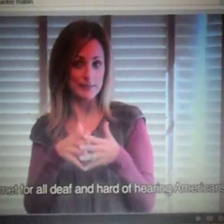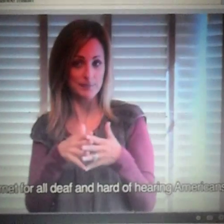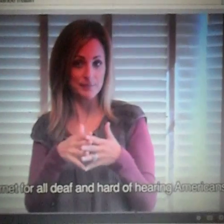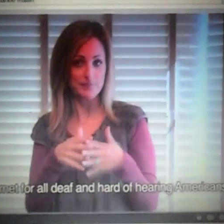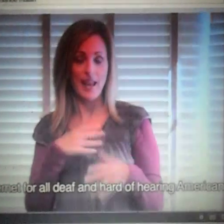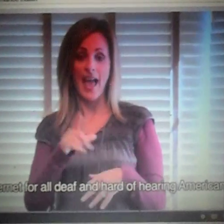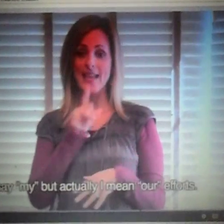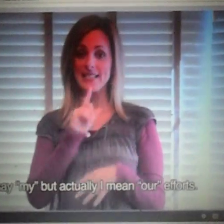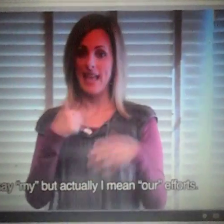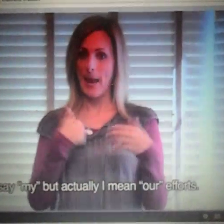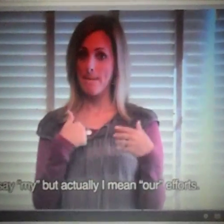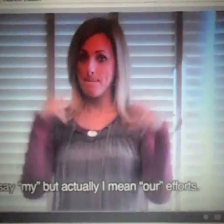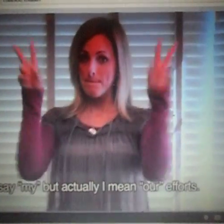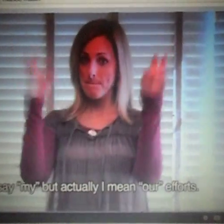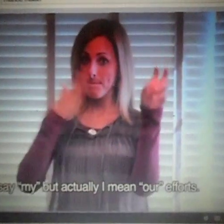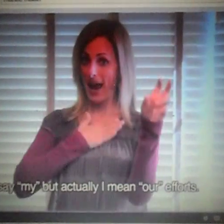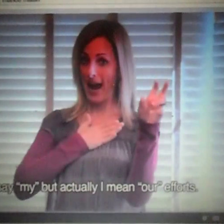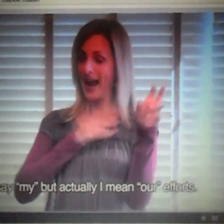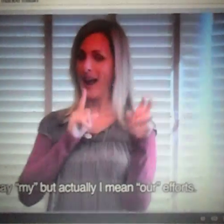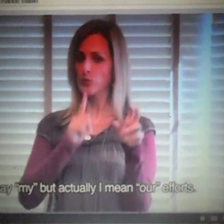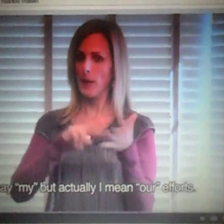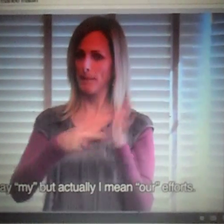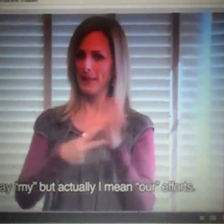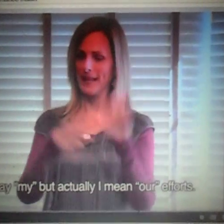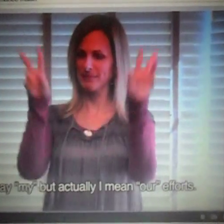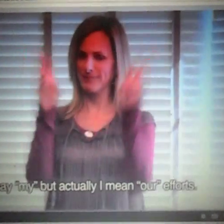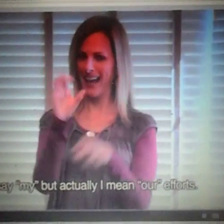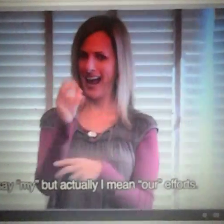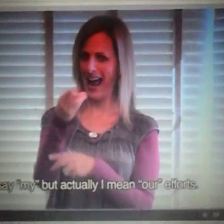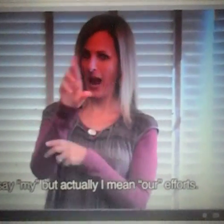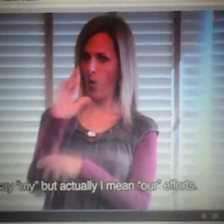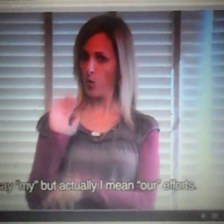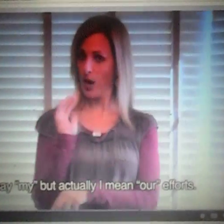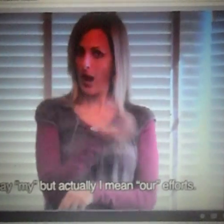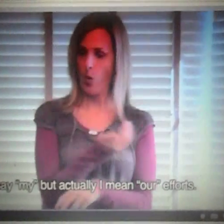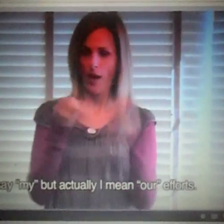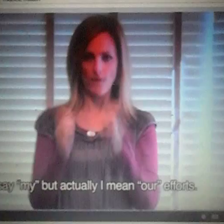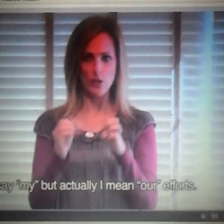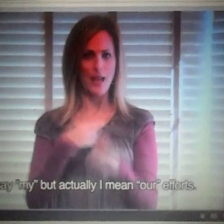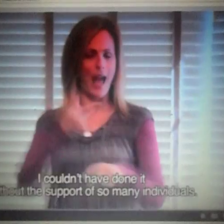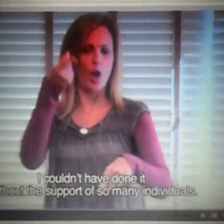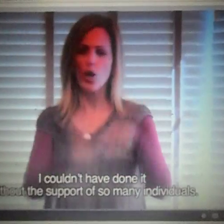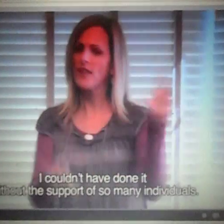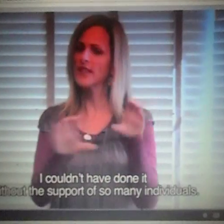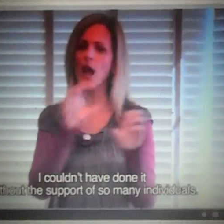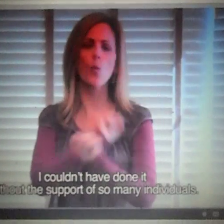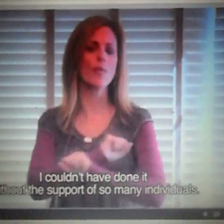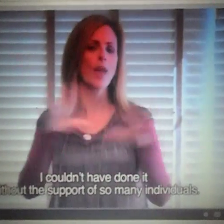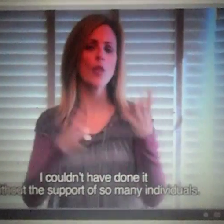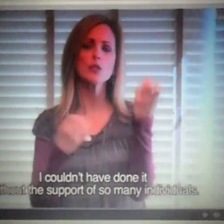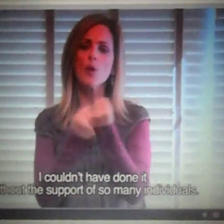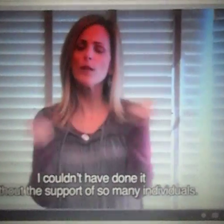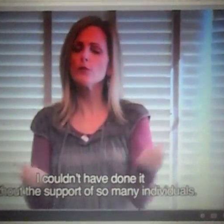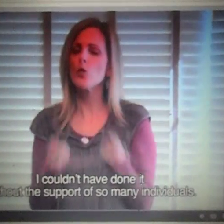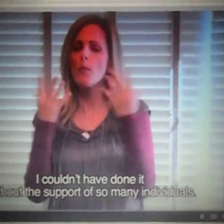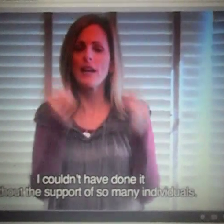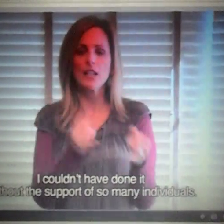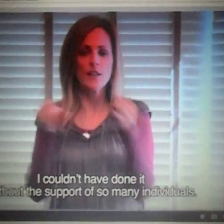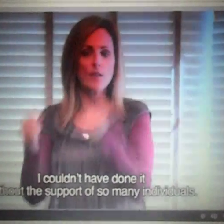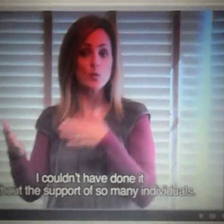Americans. And I say my but I actually mean our efforts because I couldn't have done it without the support of so